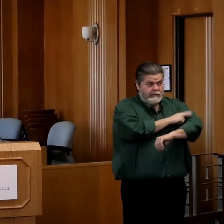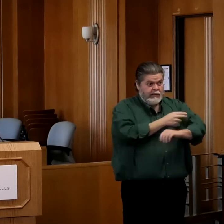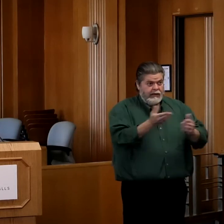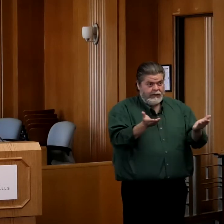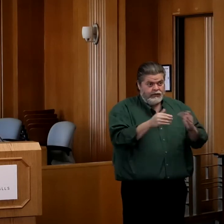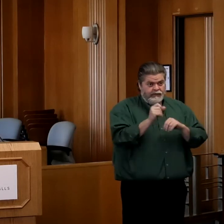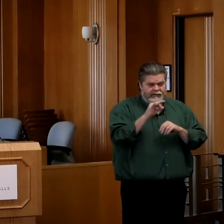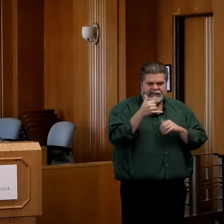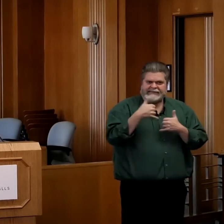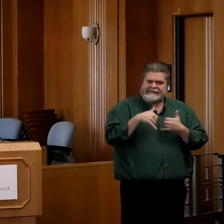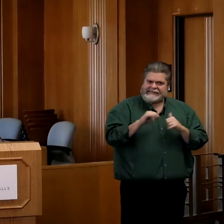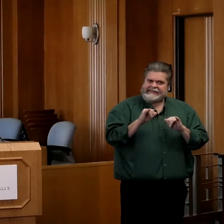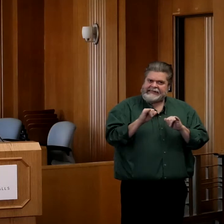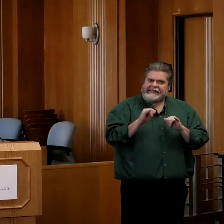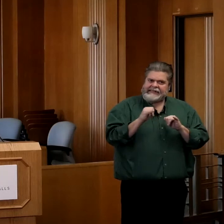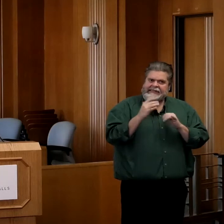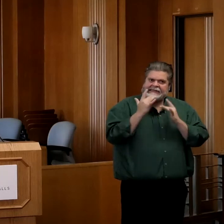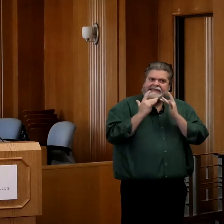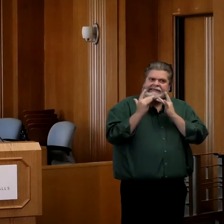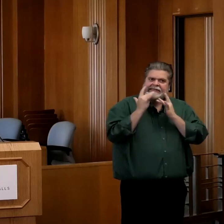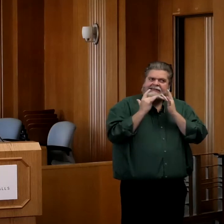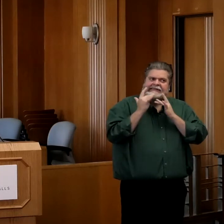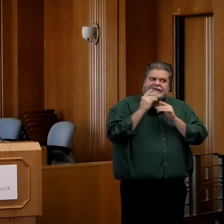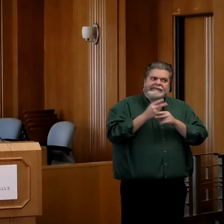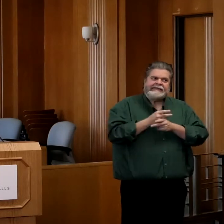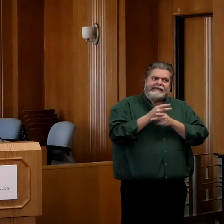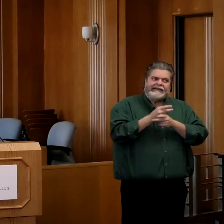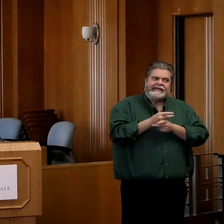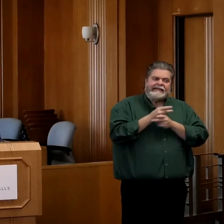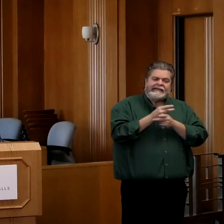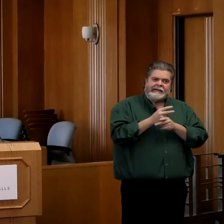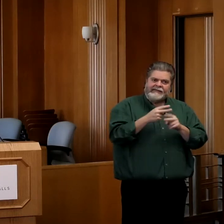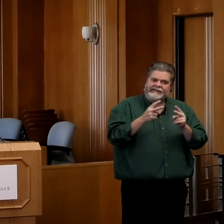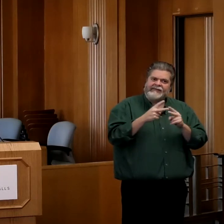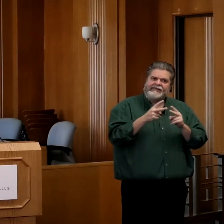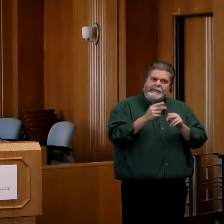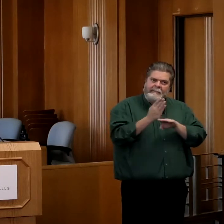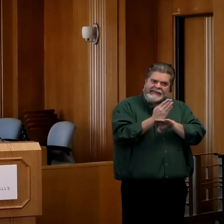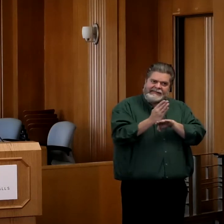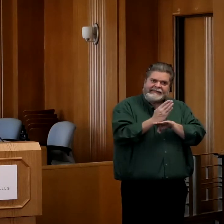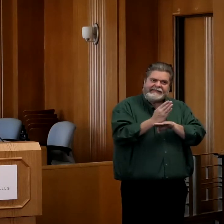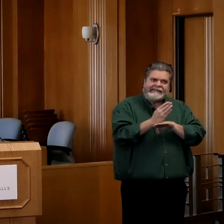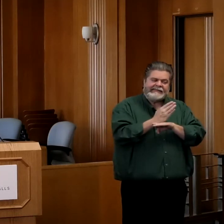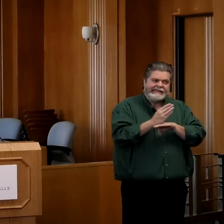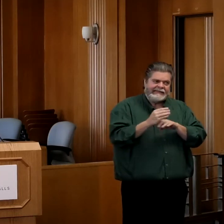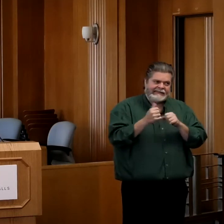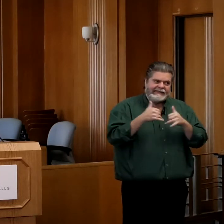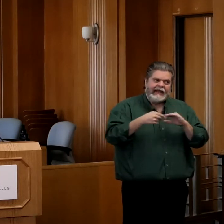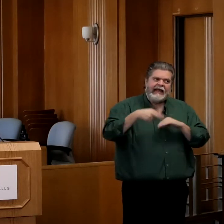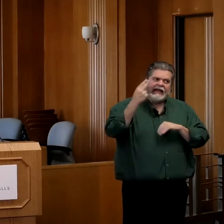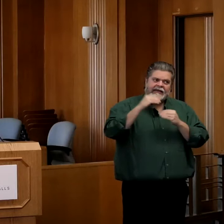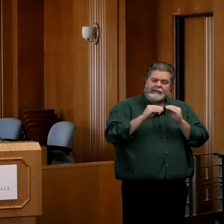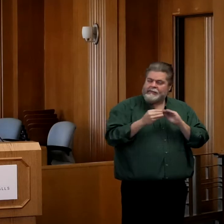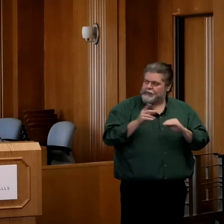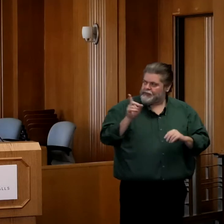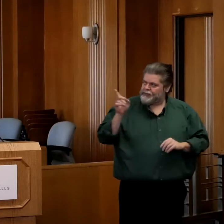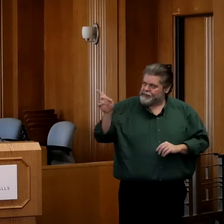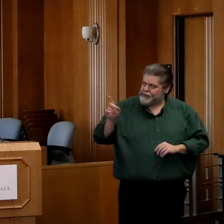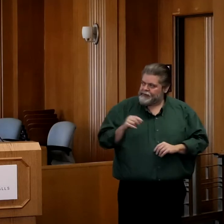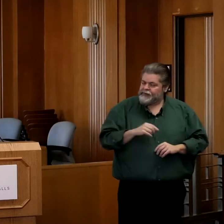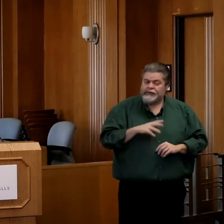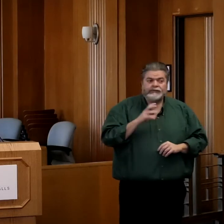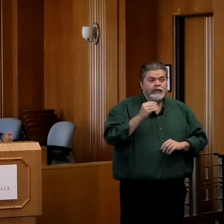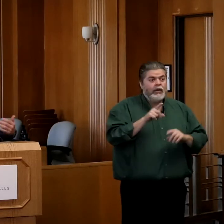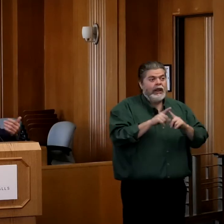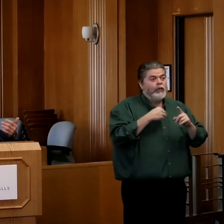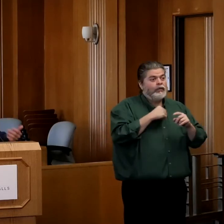still a very tense level. That's still a very, very busy level of care that they're providing. So as we